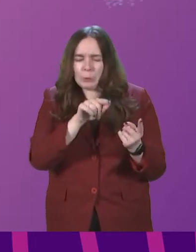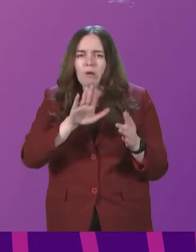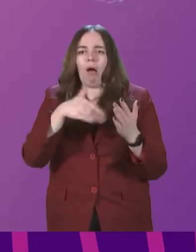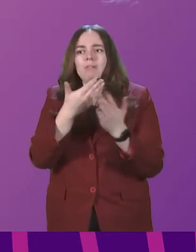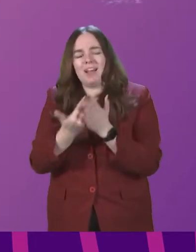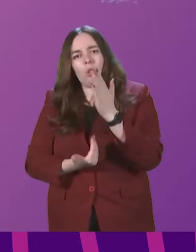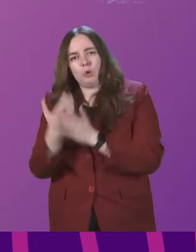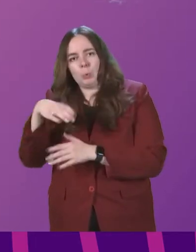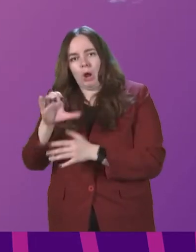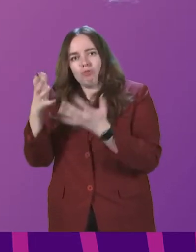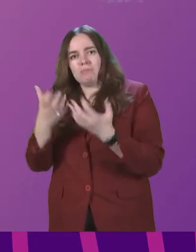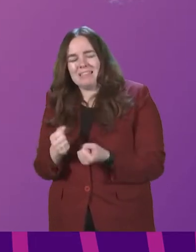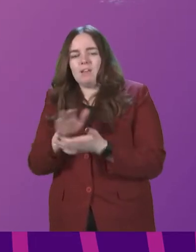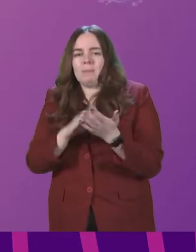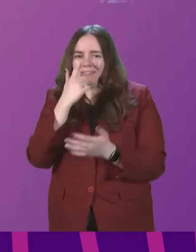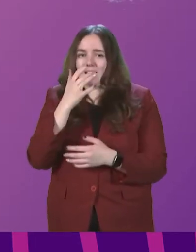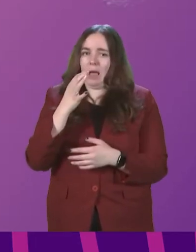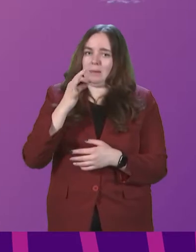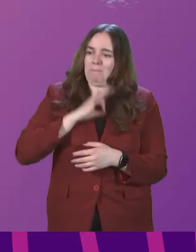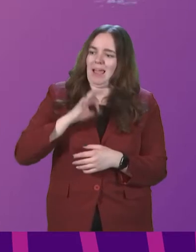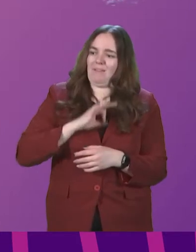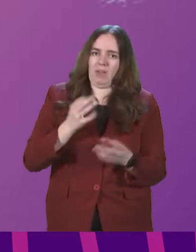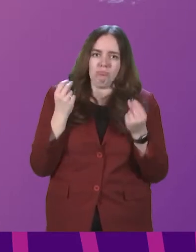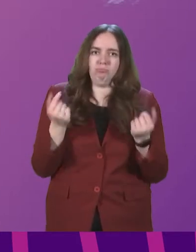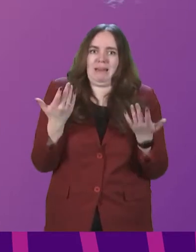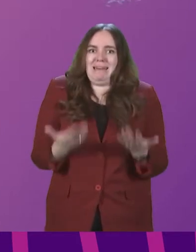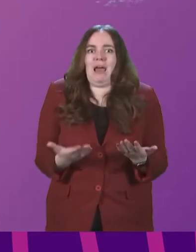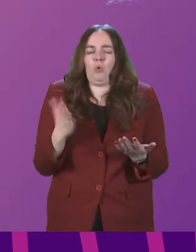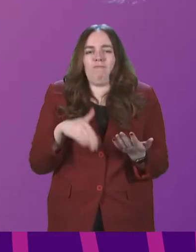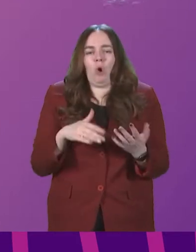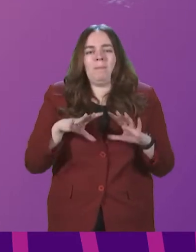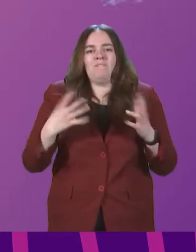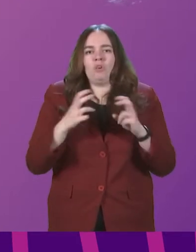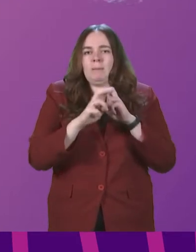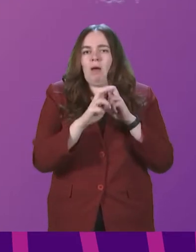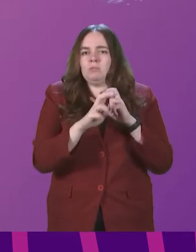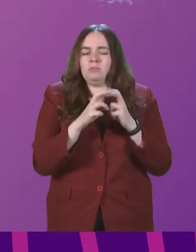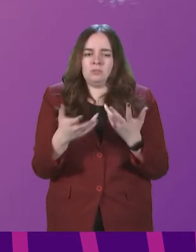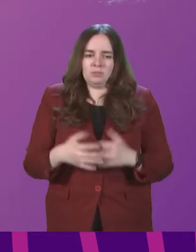new cards, so they can benefit immediately from the free bus travel? Minister.